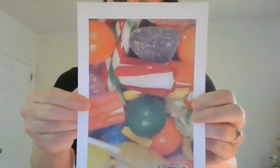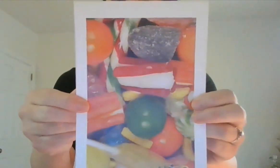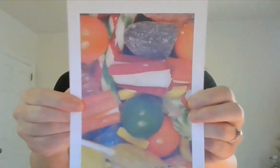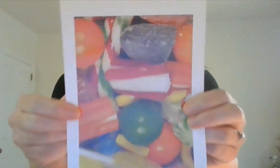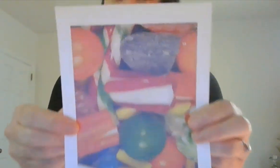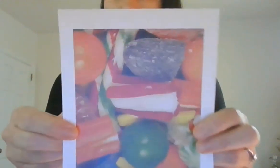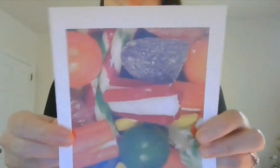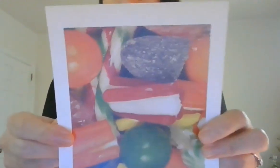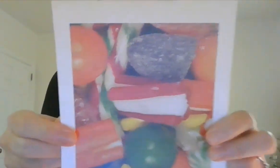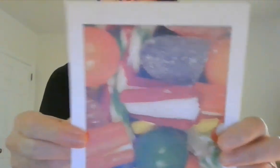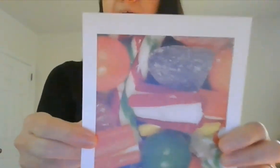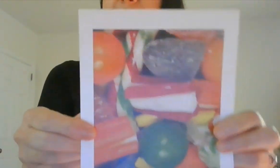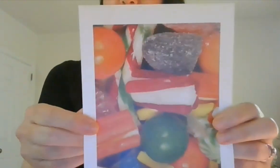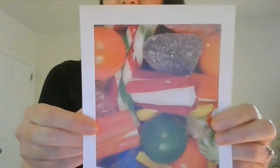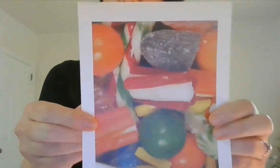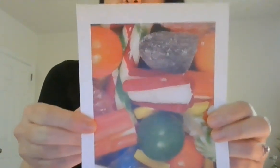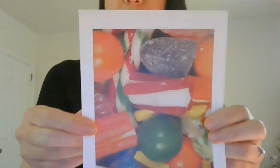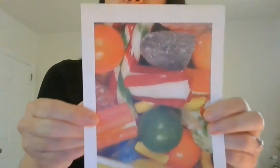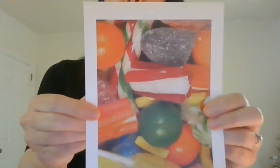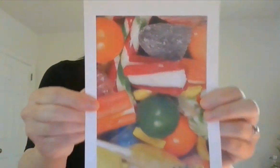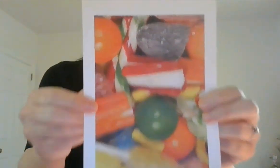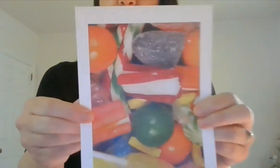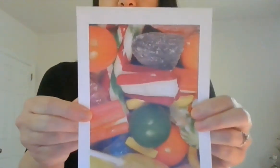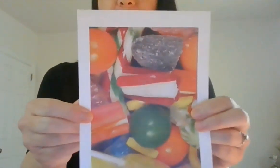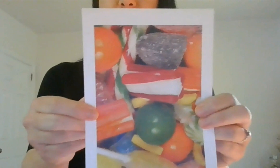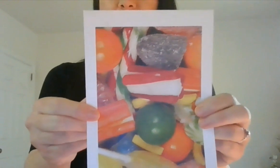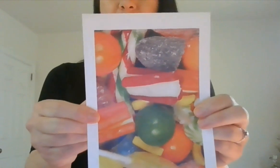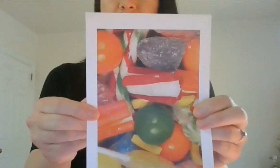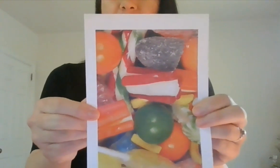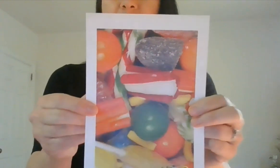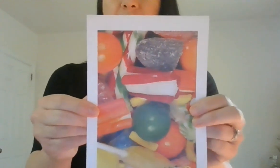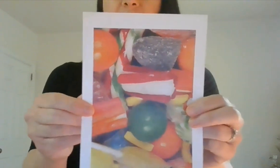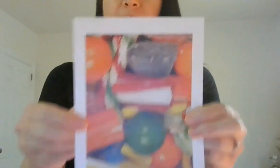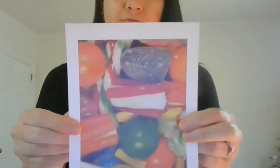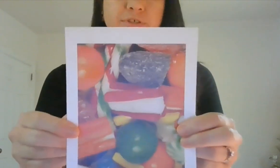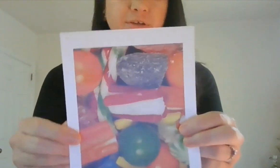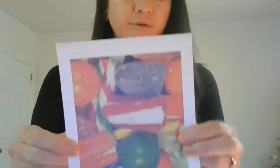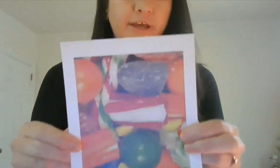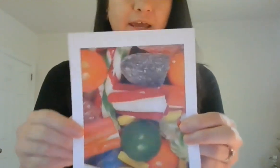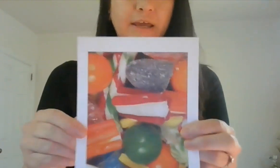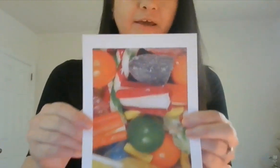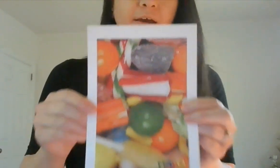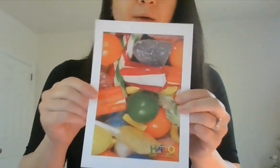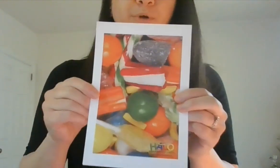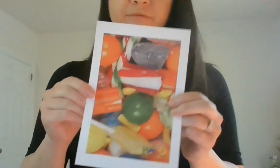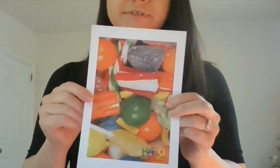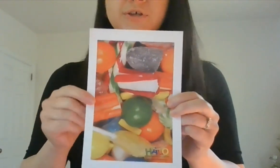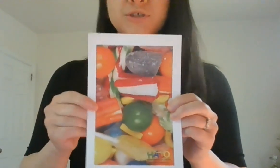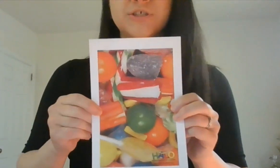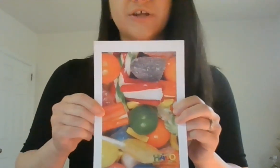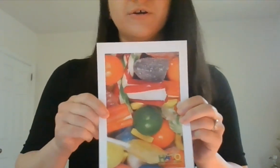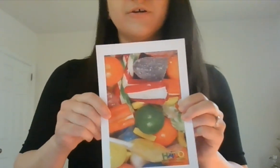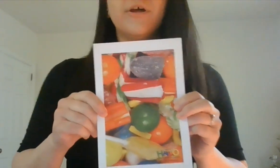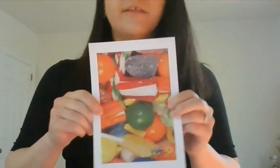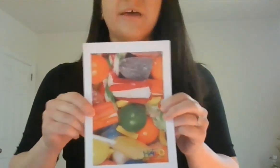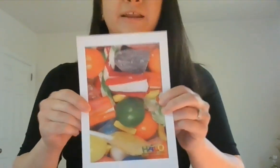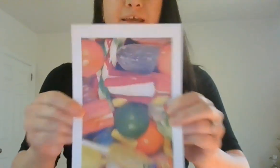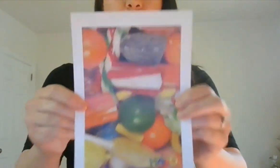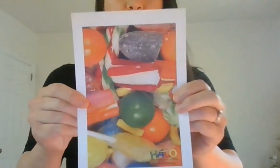have once in a while as a treat. But if we eat candy every single day at breakfast, lunch and dinner, then it can be